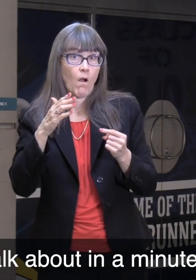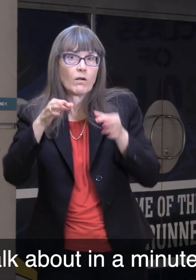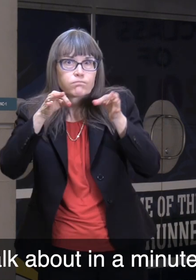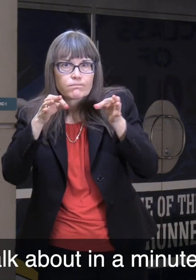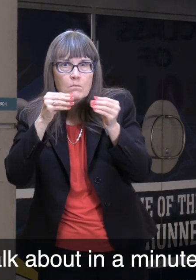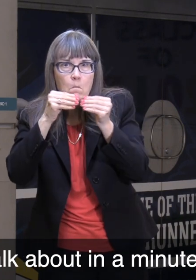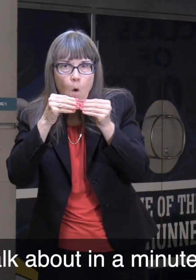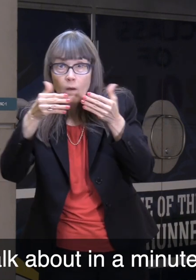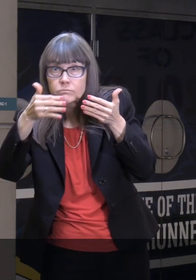talk about in a bit.